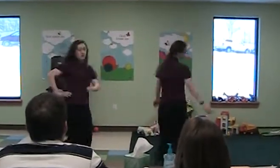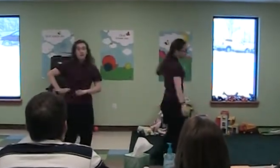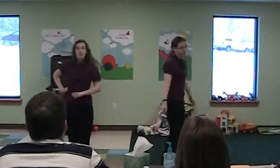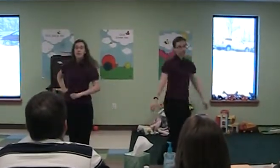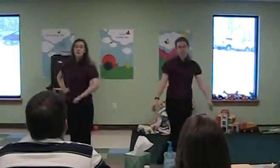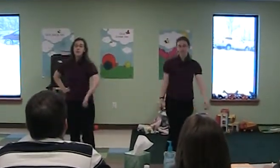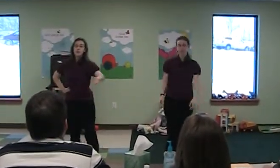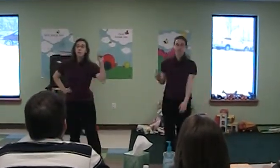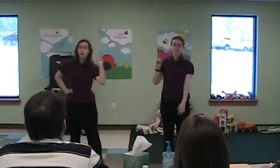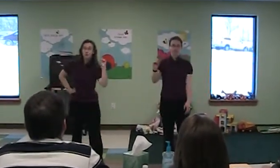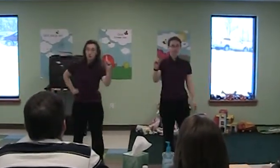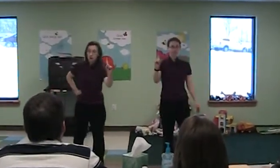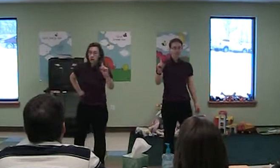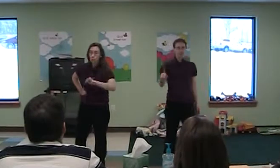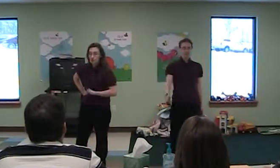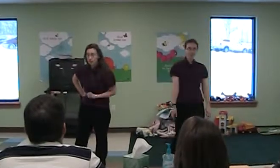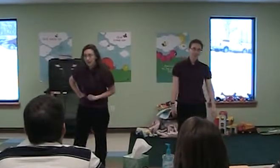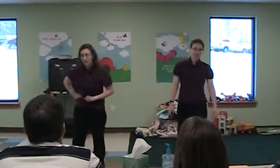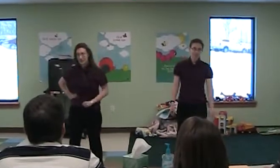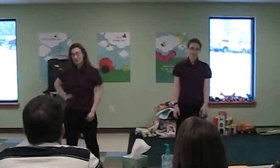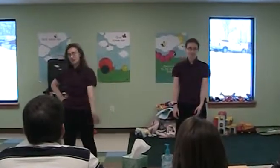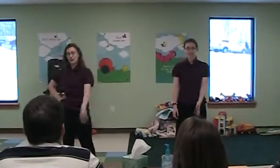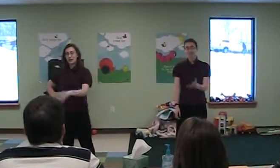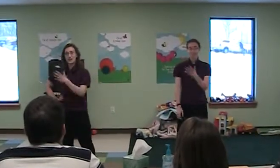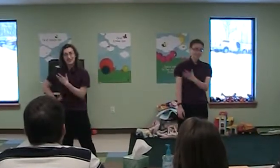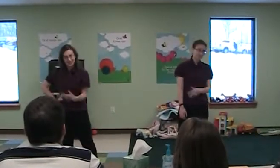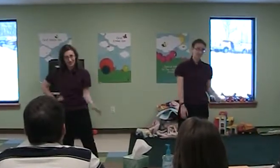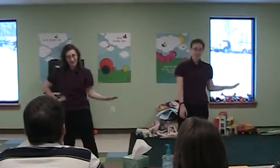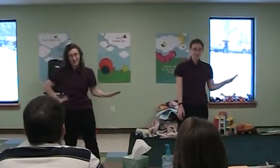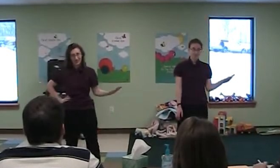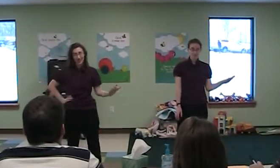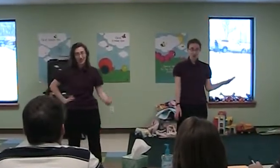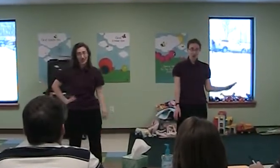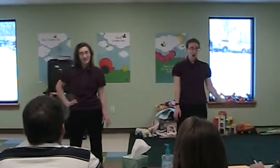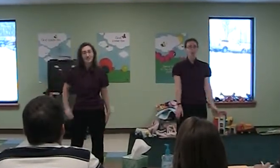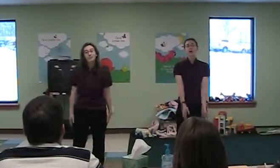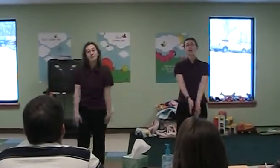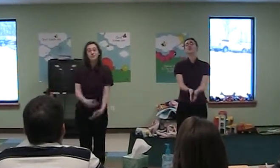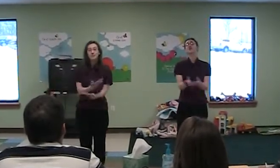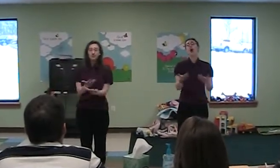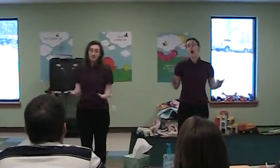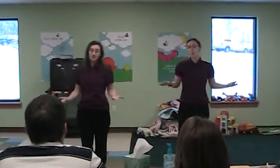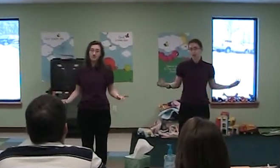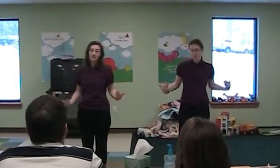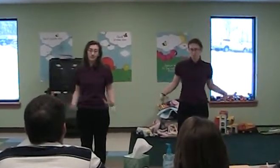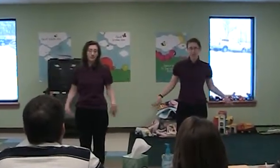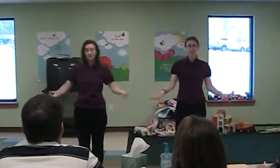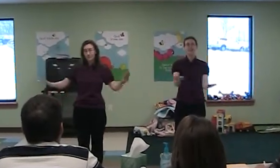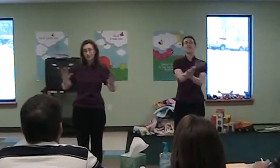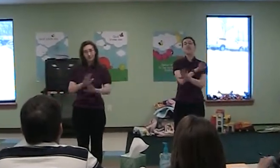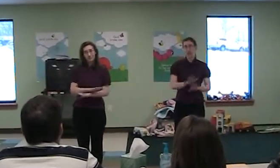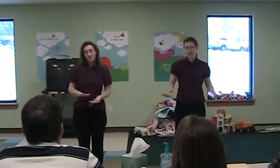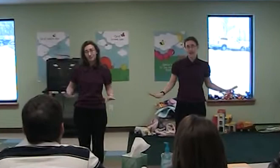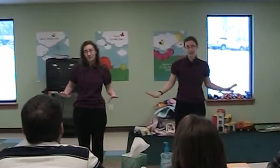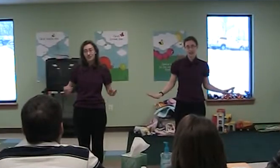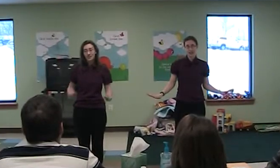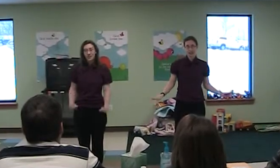There is one remark which never yet has failed to disgust these guys. We use it always when we can think of nothing else to say.